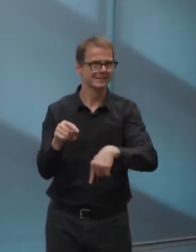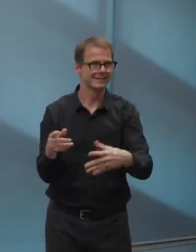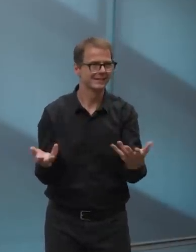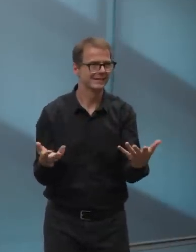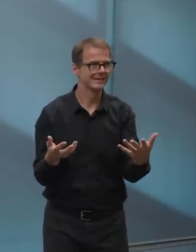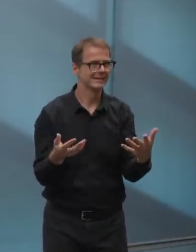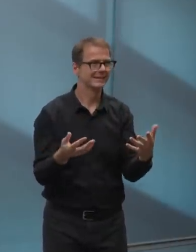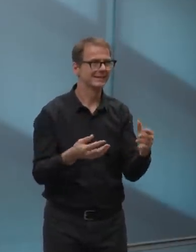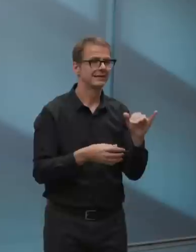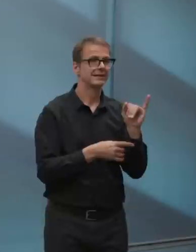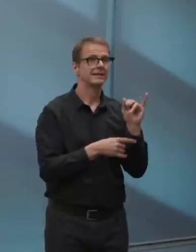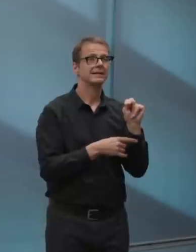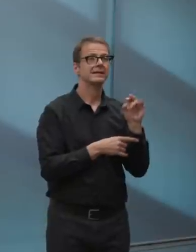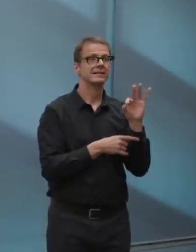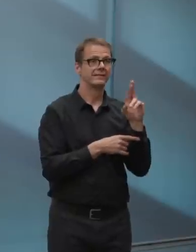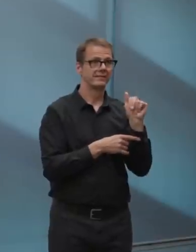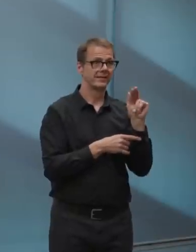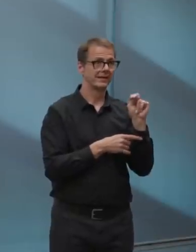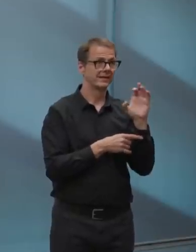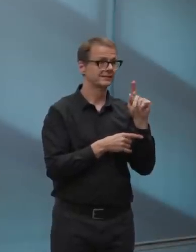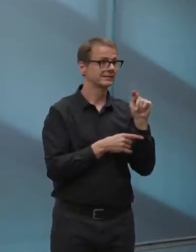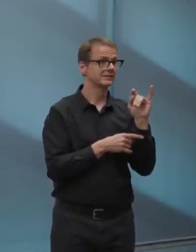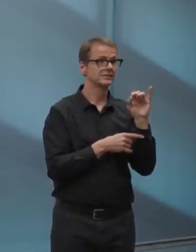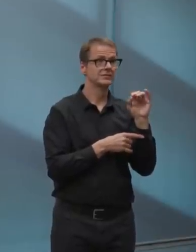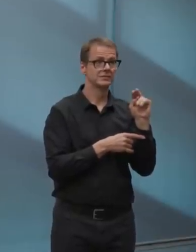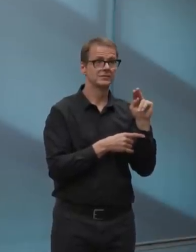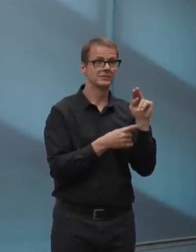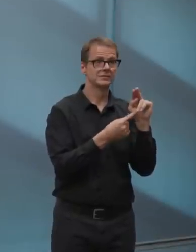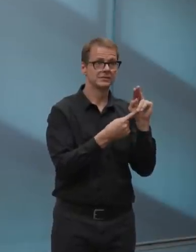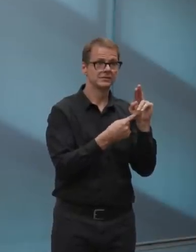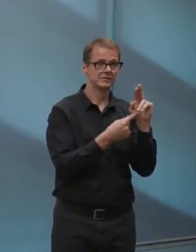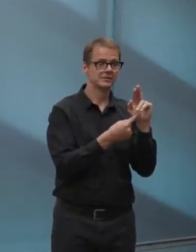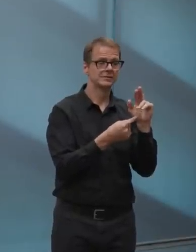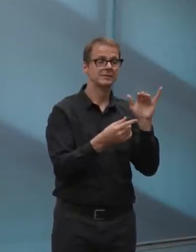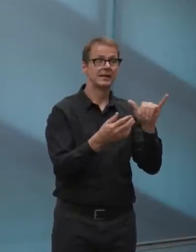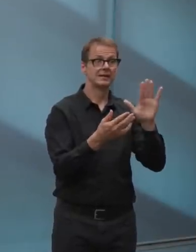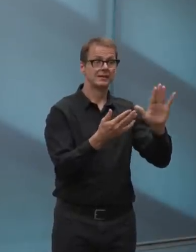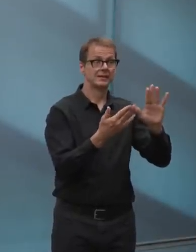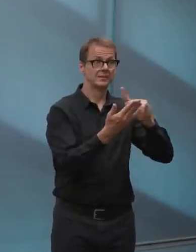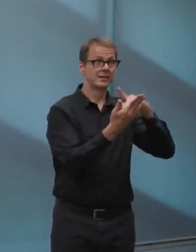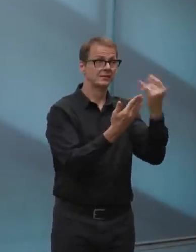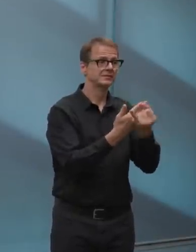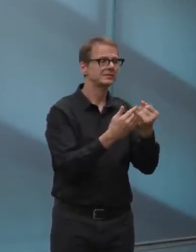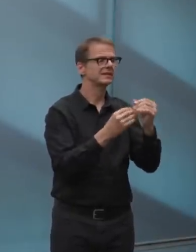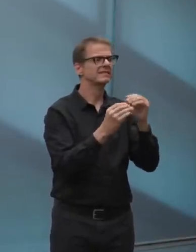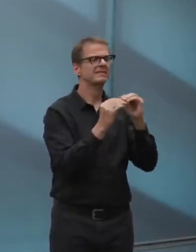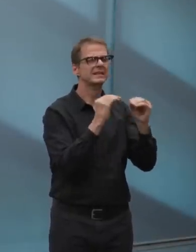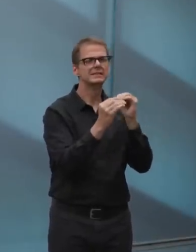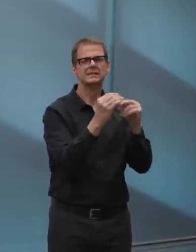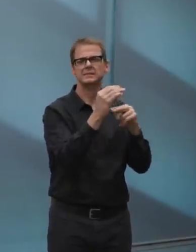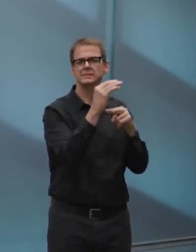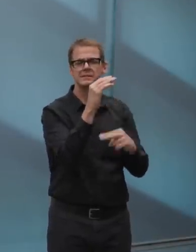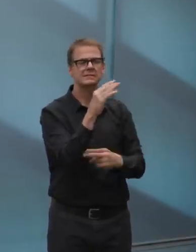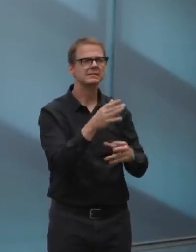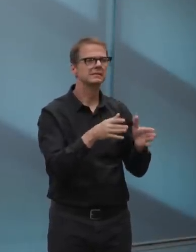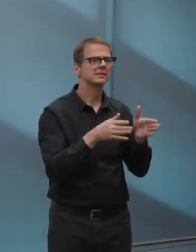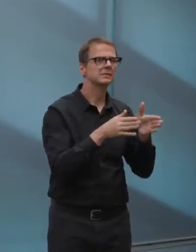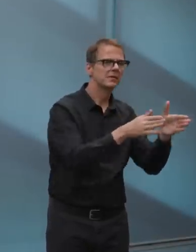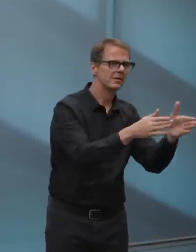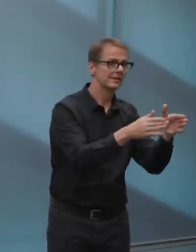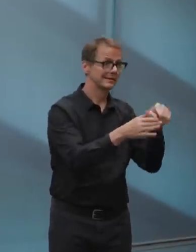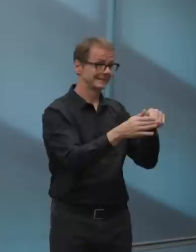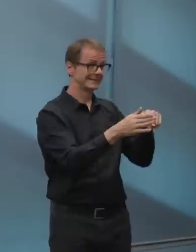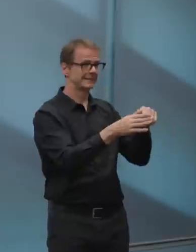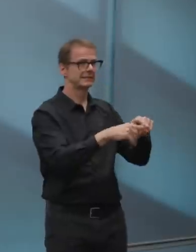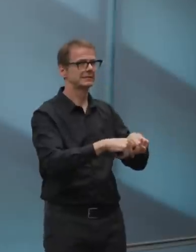in Keynesian terms pro-cyclically undermining economic recovery by pulling back on our spending to free up money from infrastructure